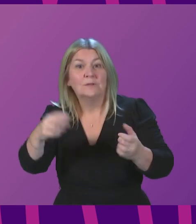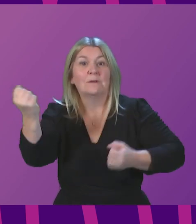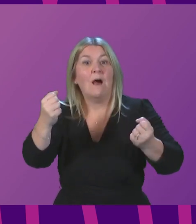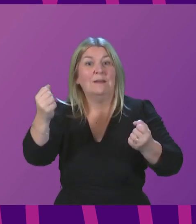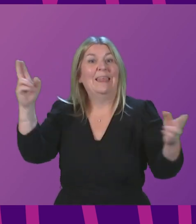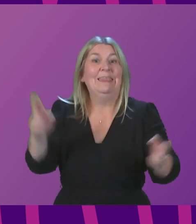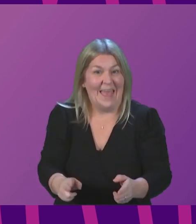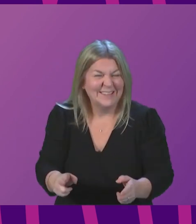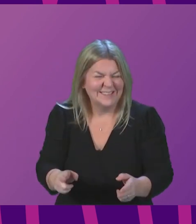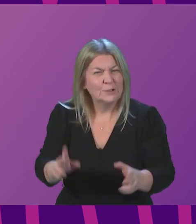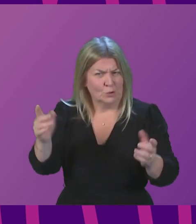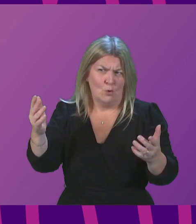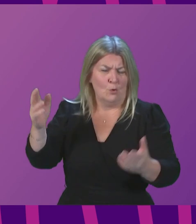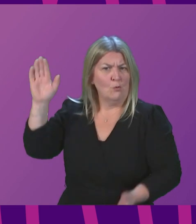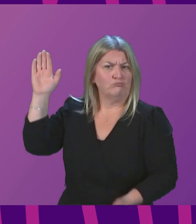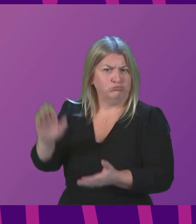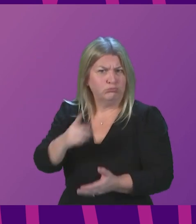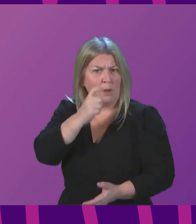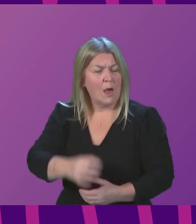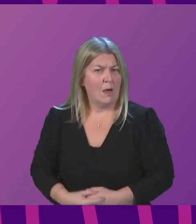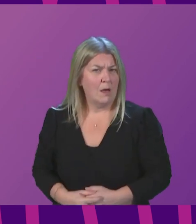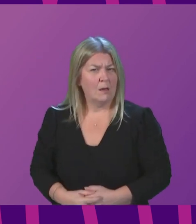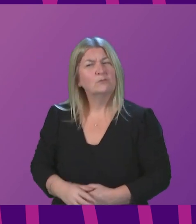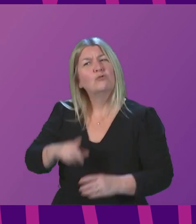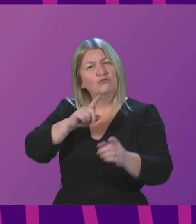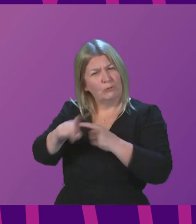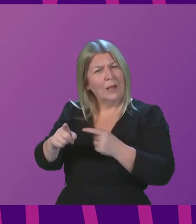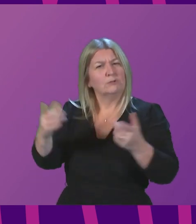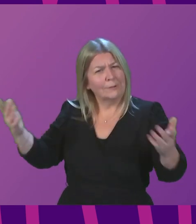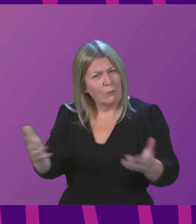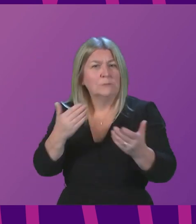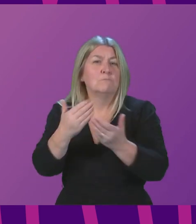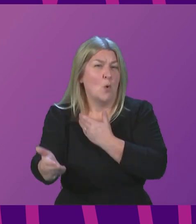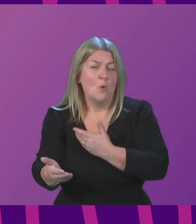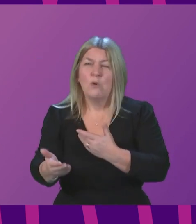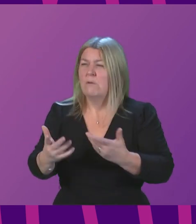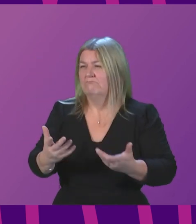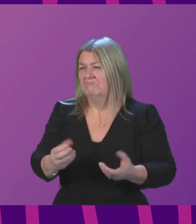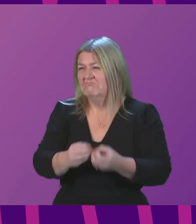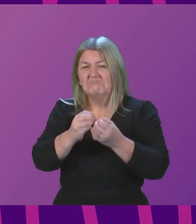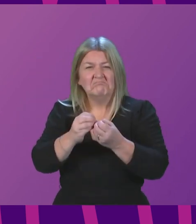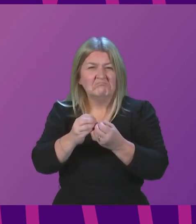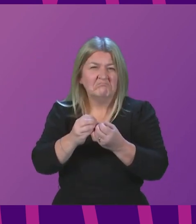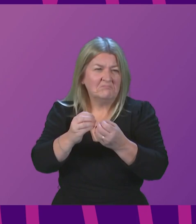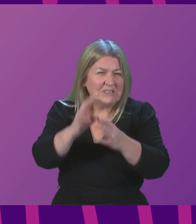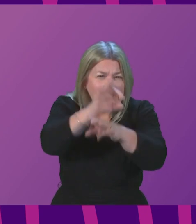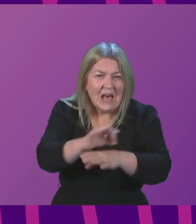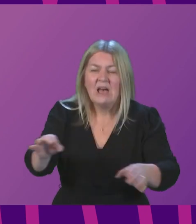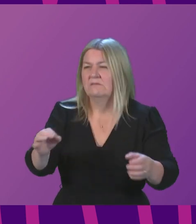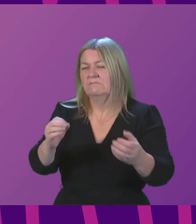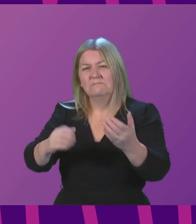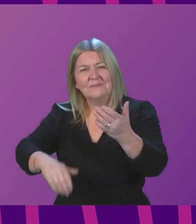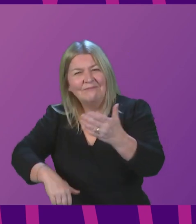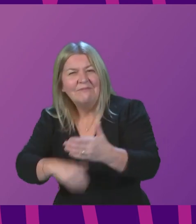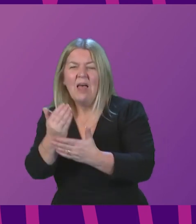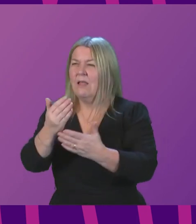businesses to help them develop circular economy approaches. That includes support for design, remanufacturing and skills development, supporting